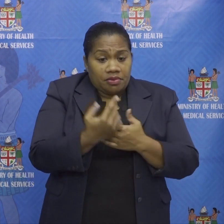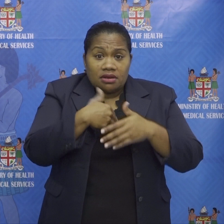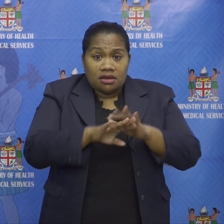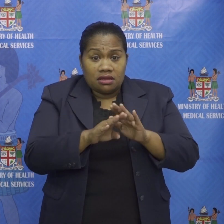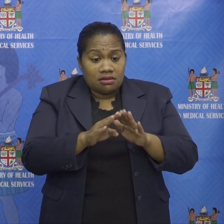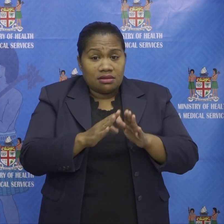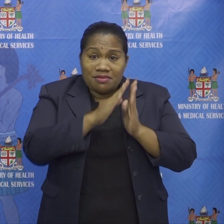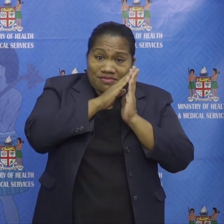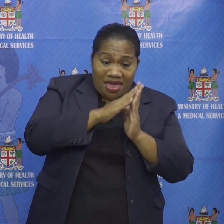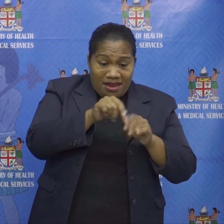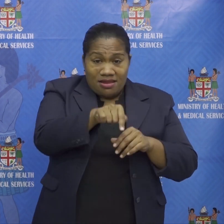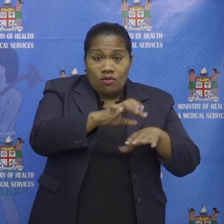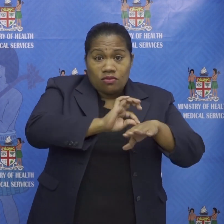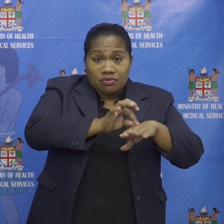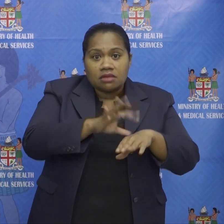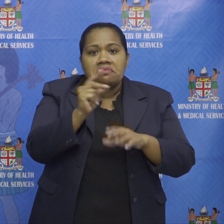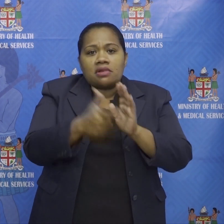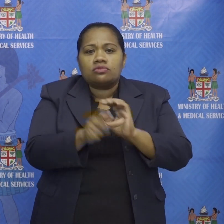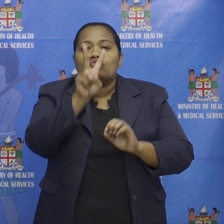corridors and lobbies of the hospital